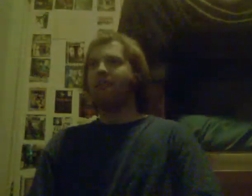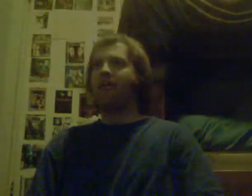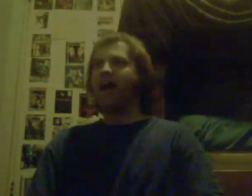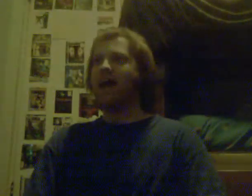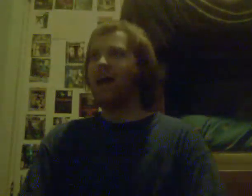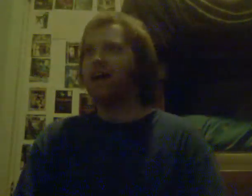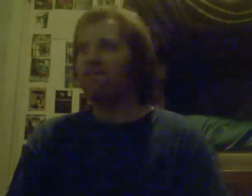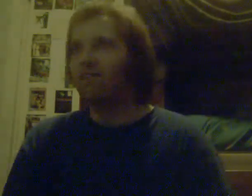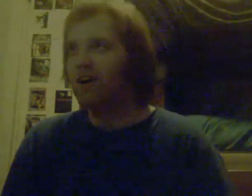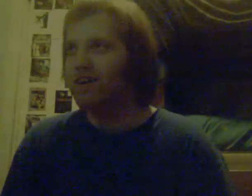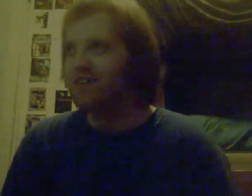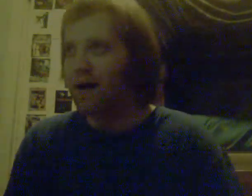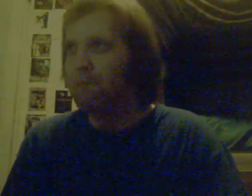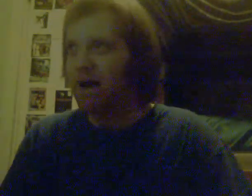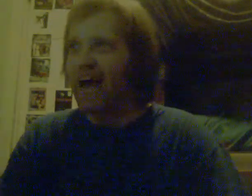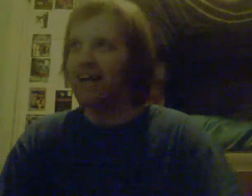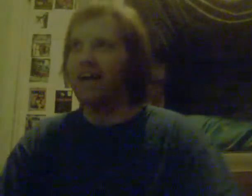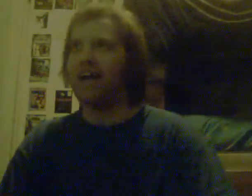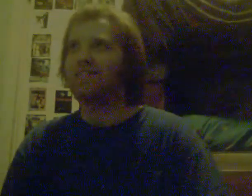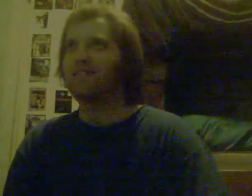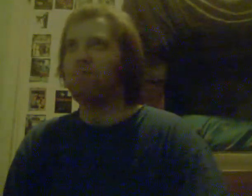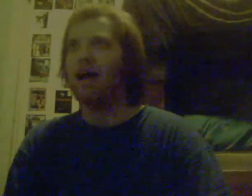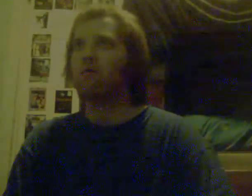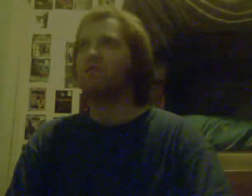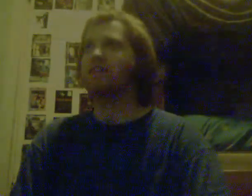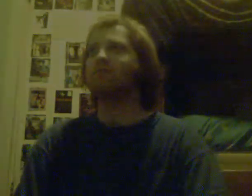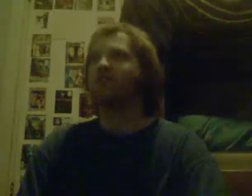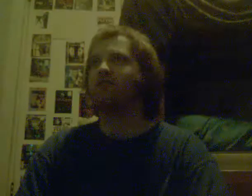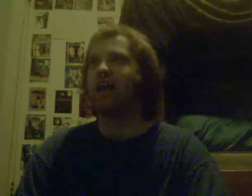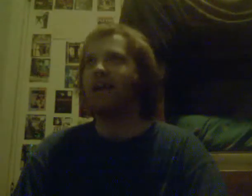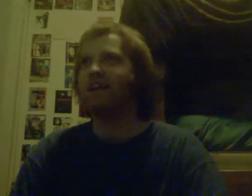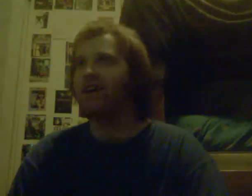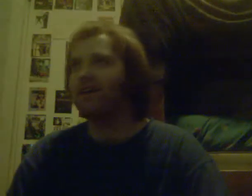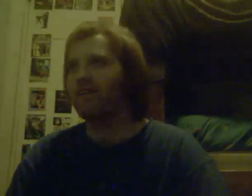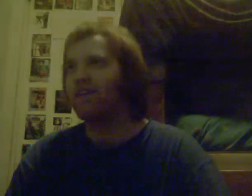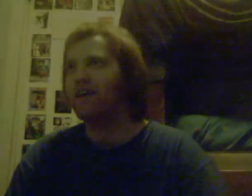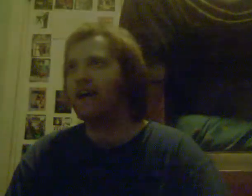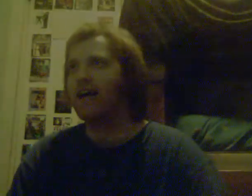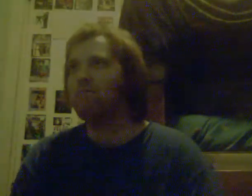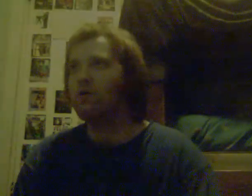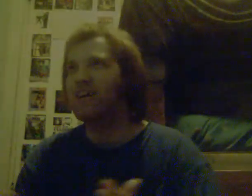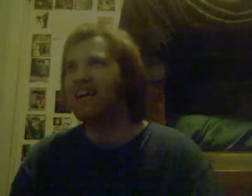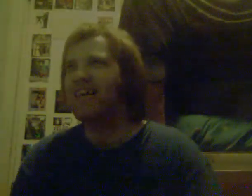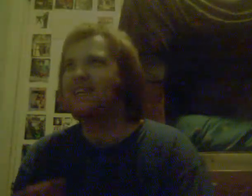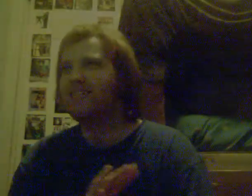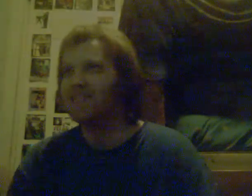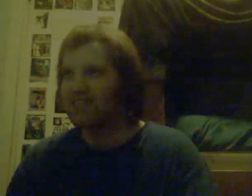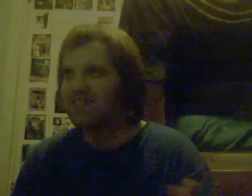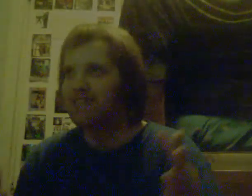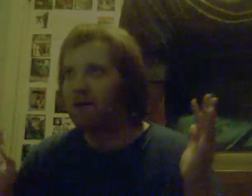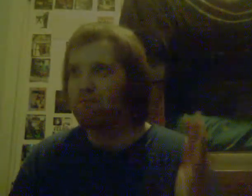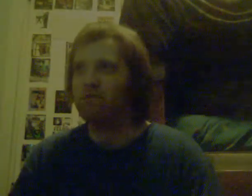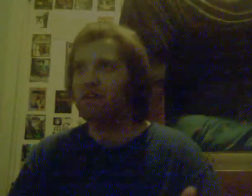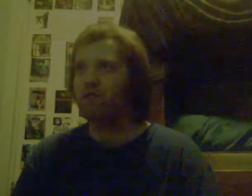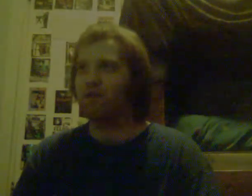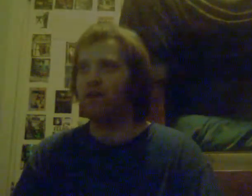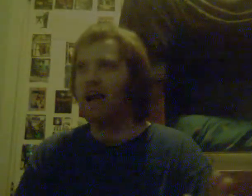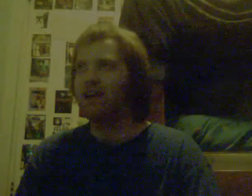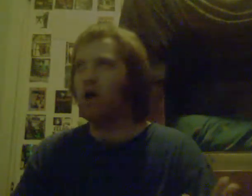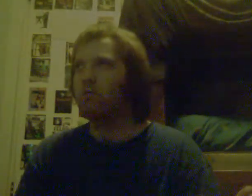hey folks i'm back again this is bat 11708 here and i'm doing something different i know